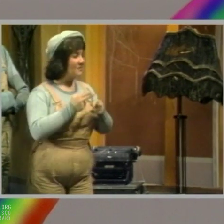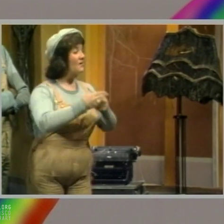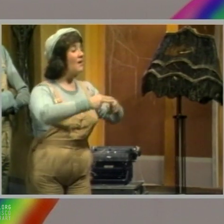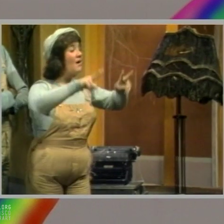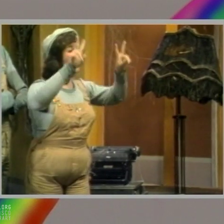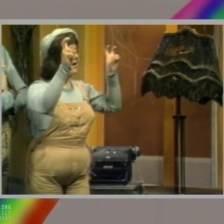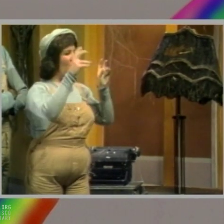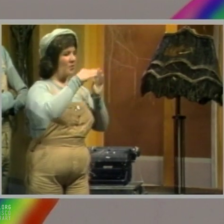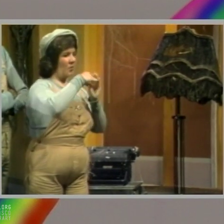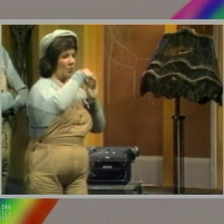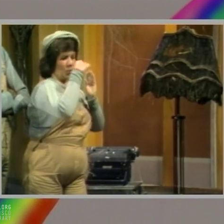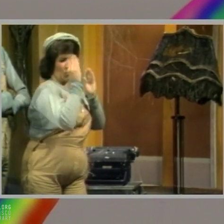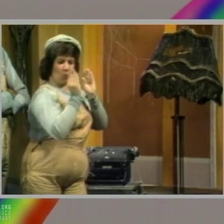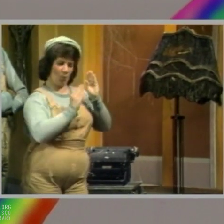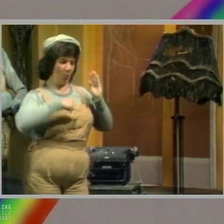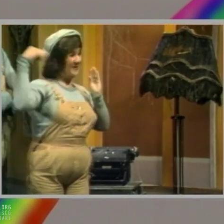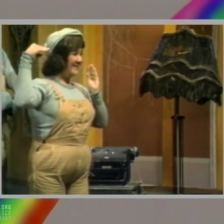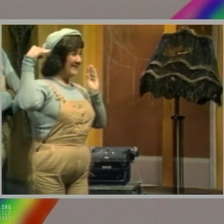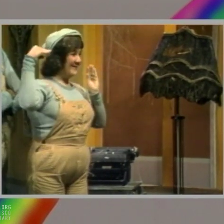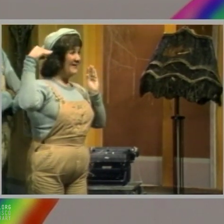called the Sweet and Sour Players.